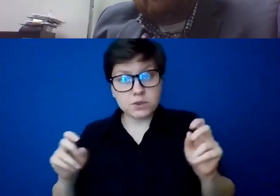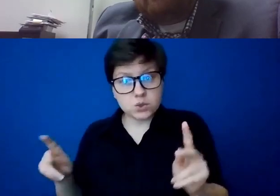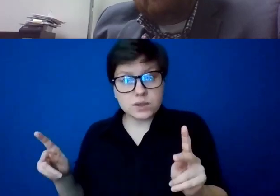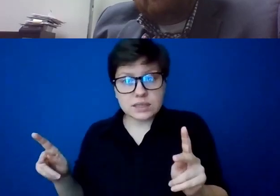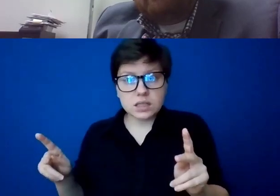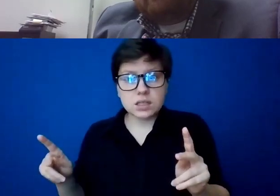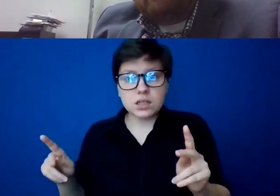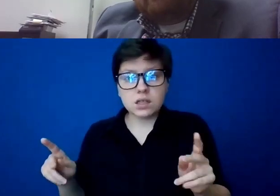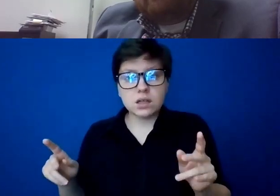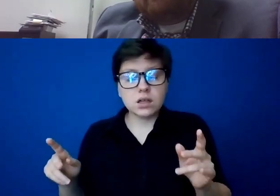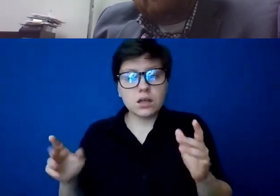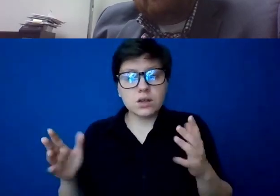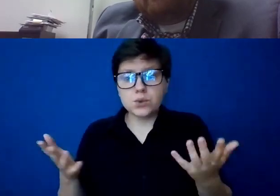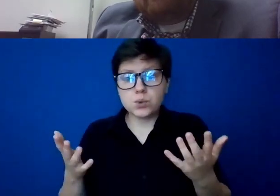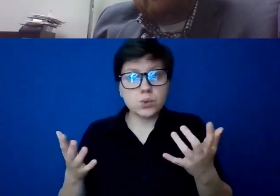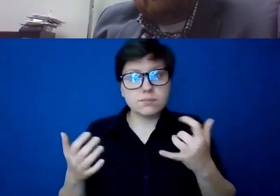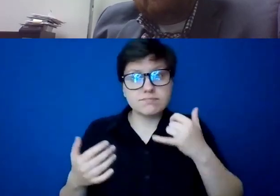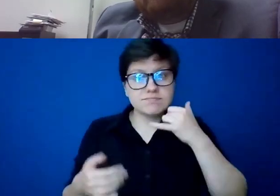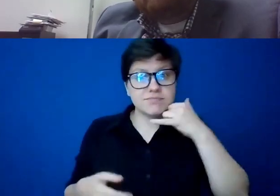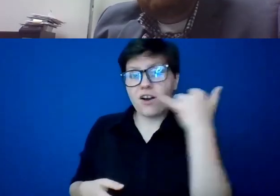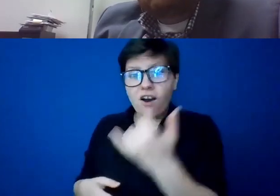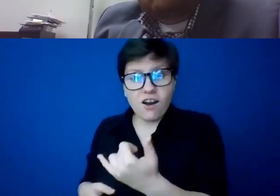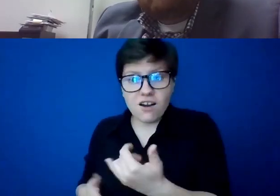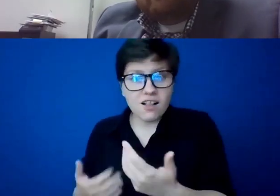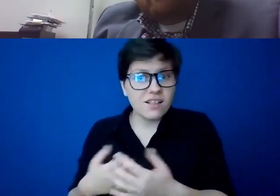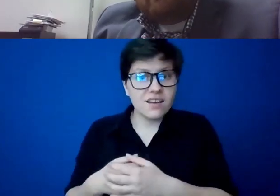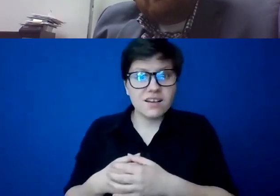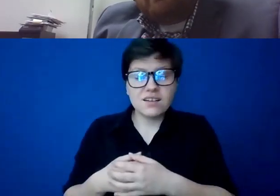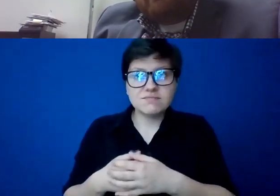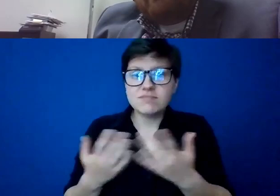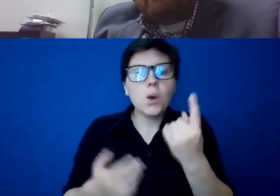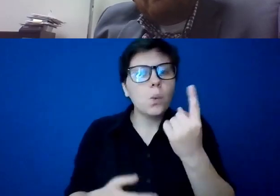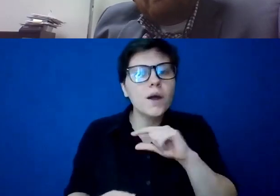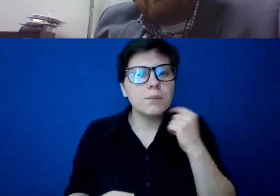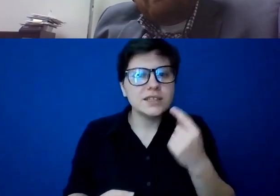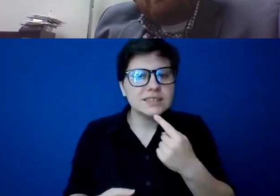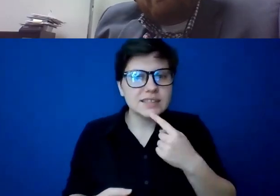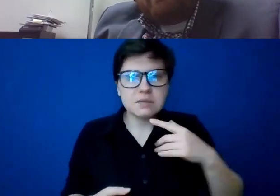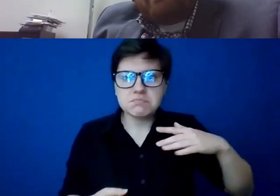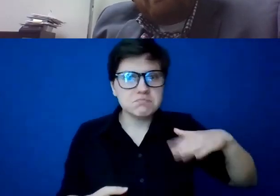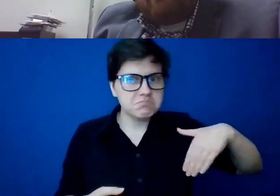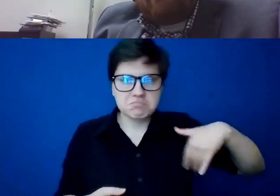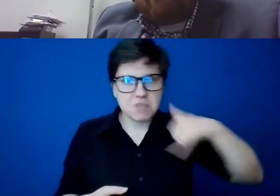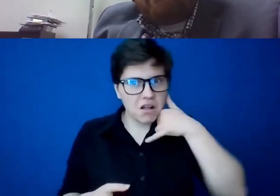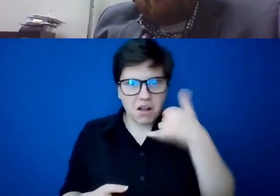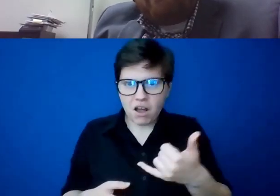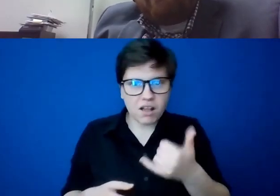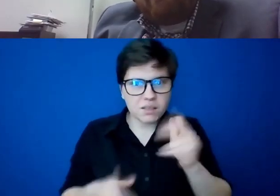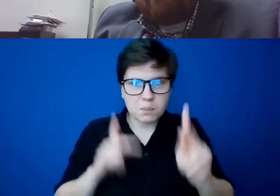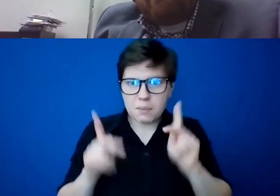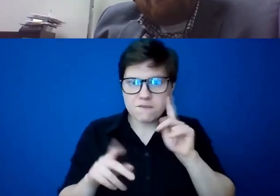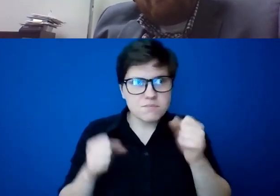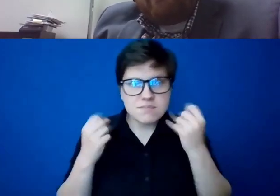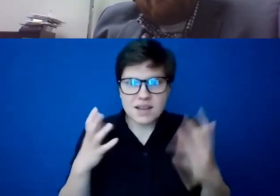to call some people that you can. And one of our priests said he hasn't called parishioners for years